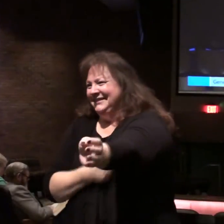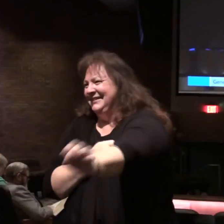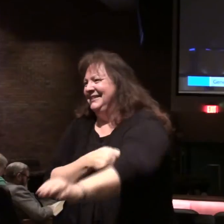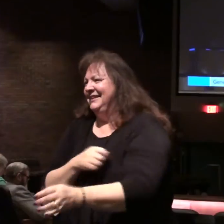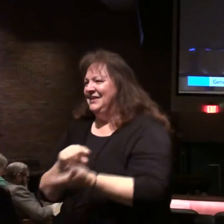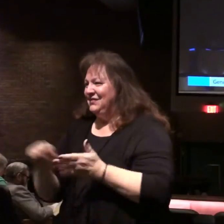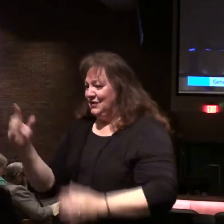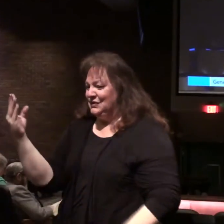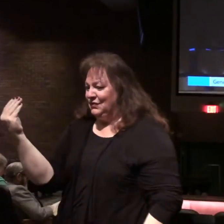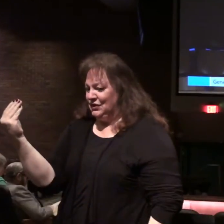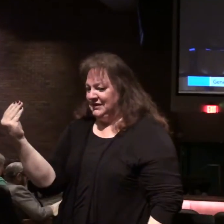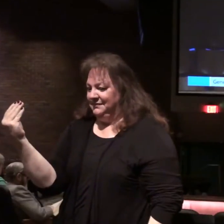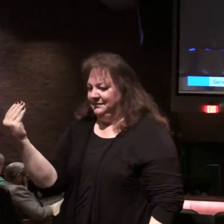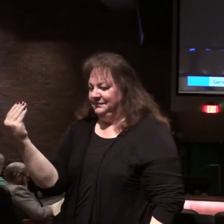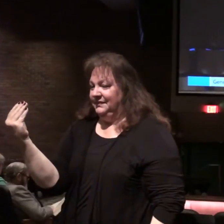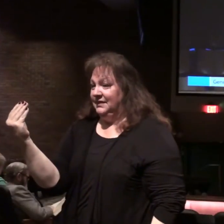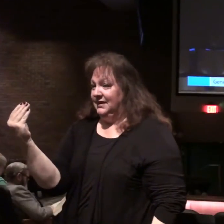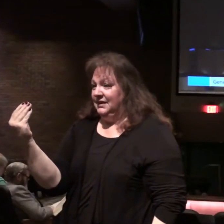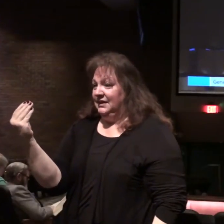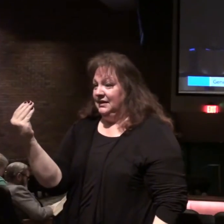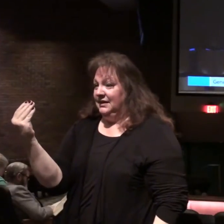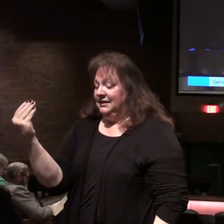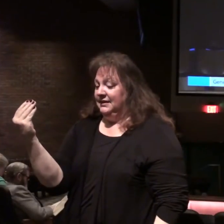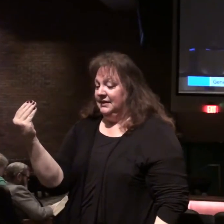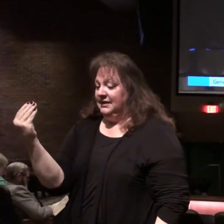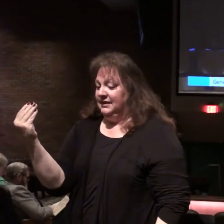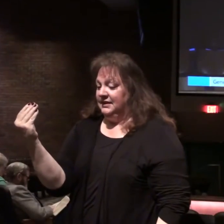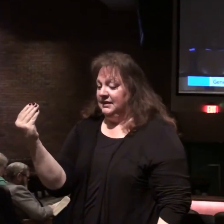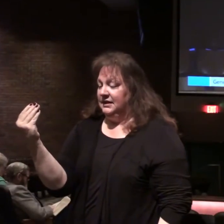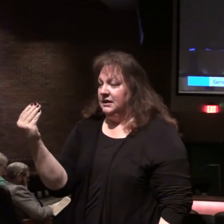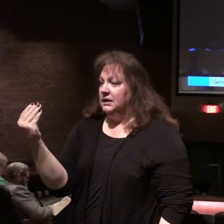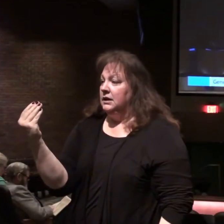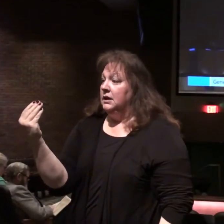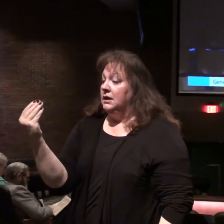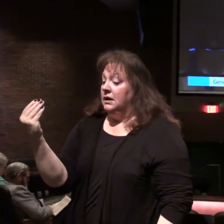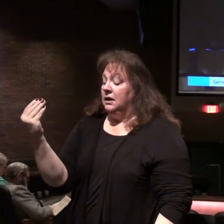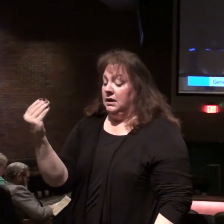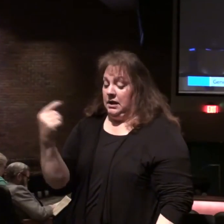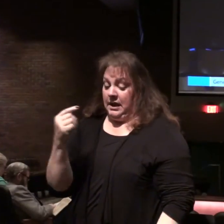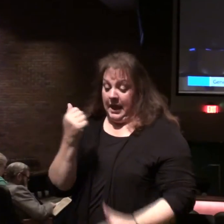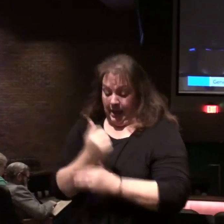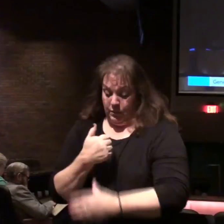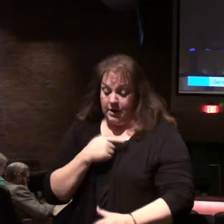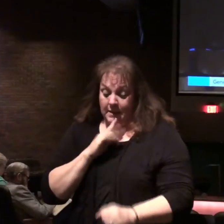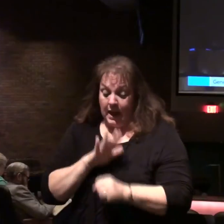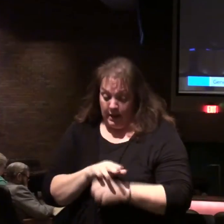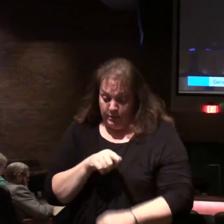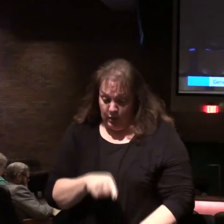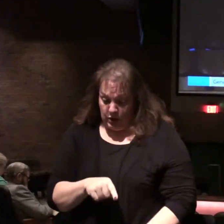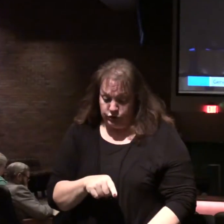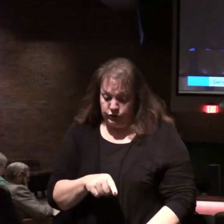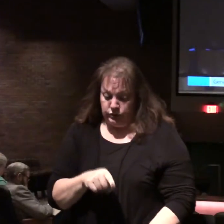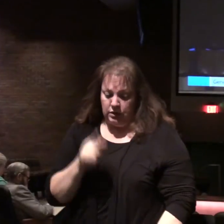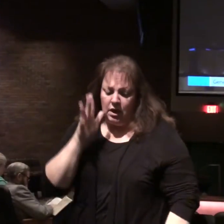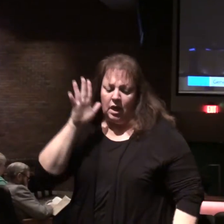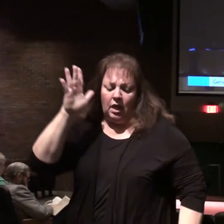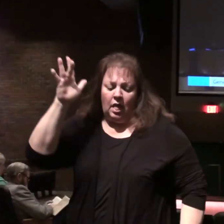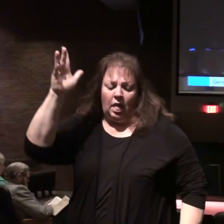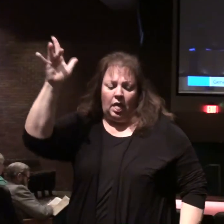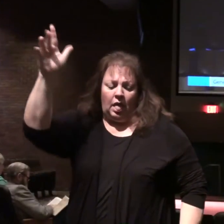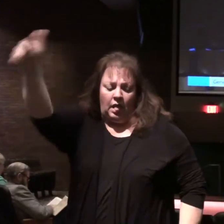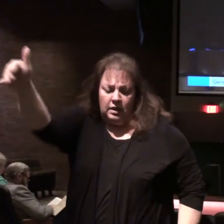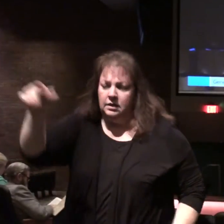come to verse 14. He tells Abraham that what he has promised will be a while away.